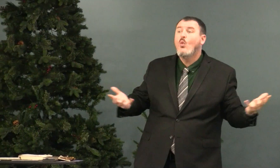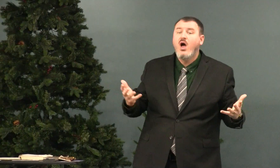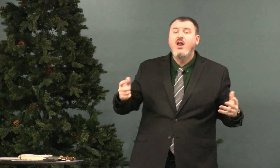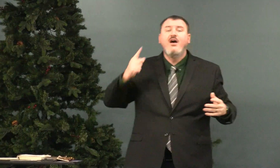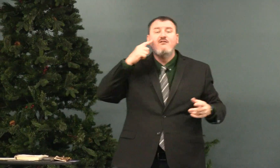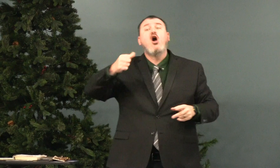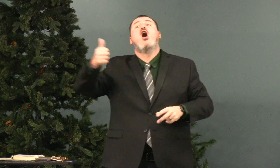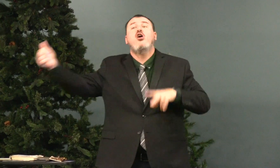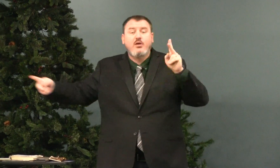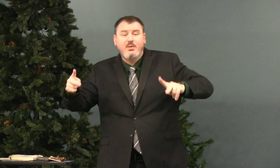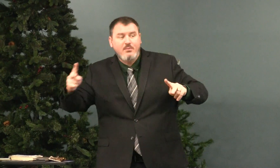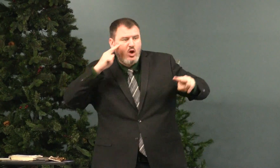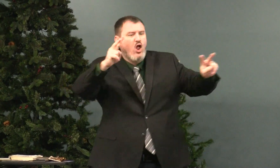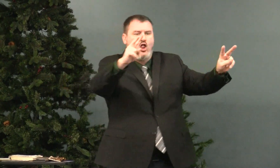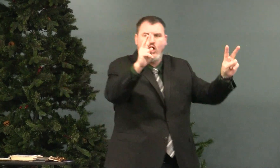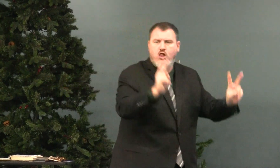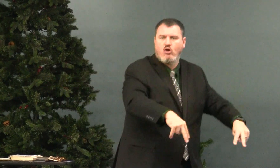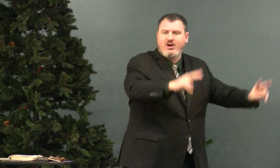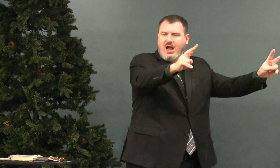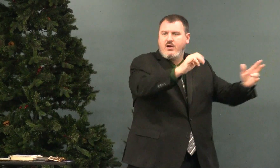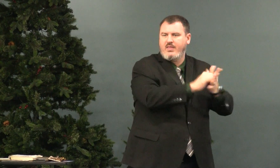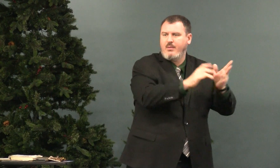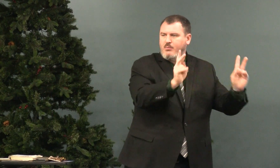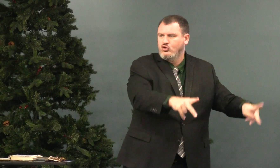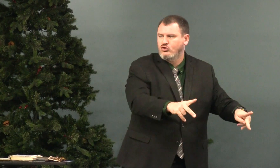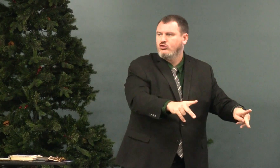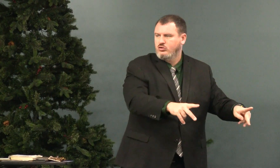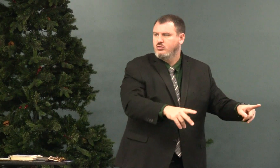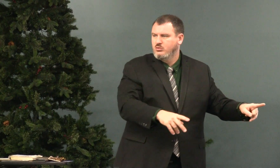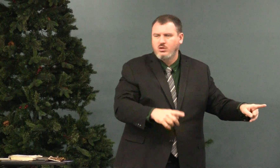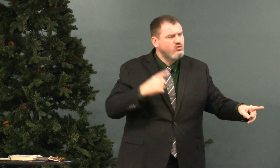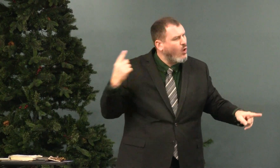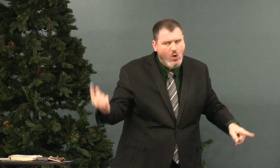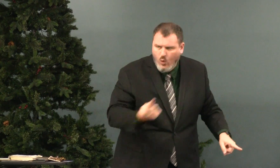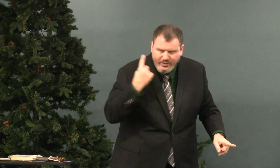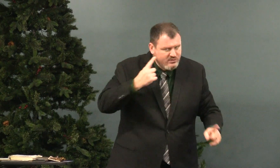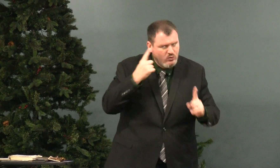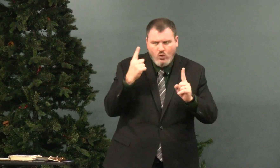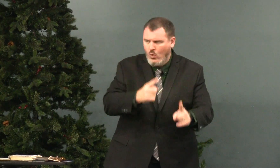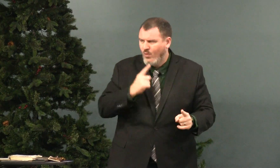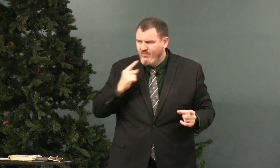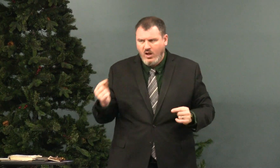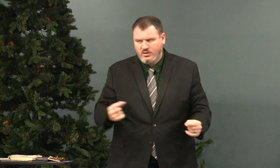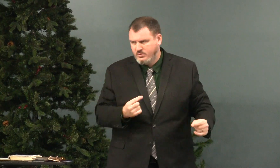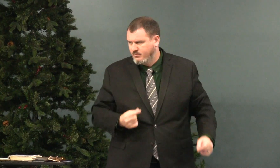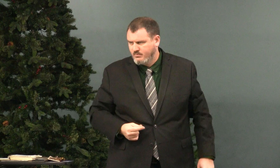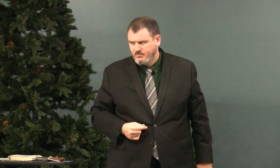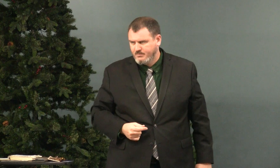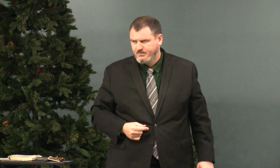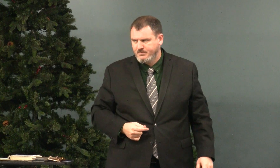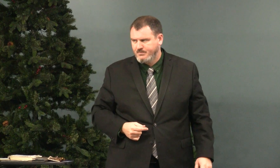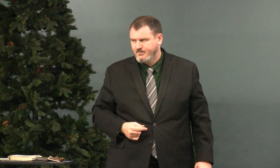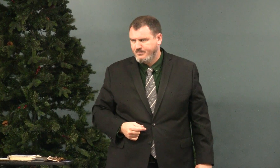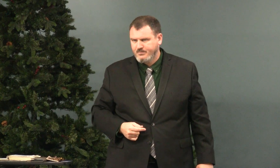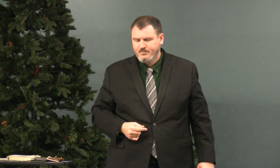is what? For other people to look down on that person. That's always the goal of gossip. gossip.